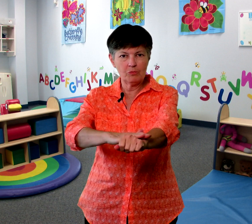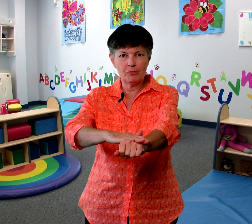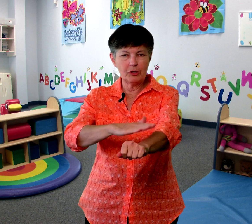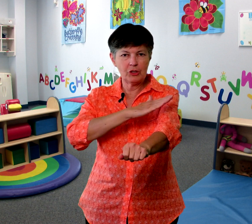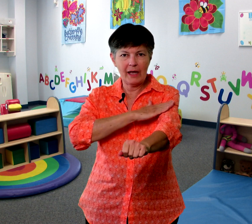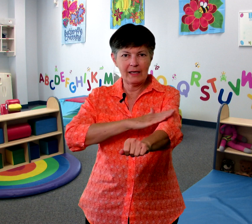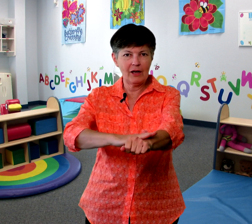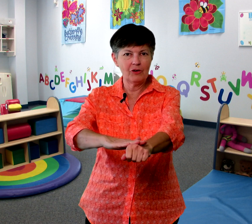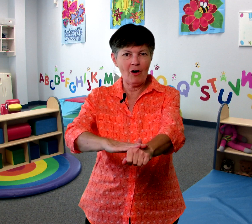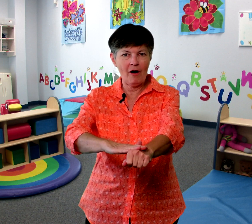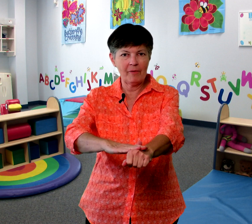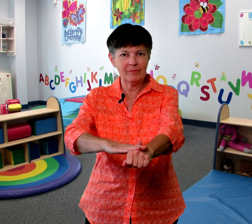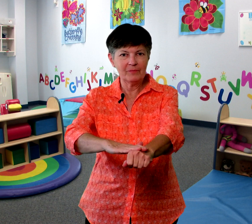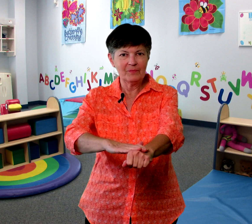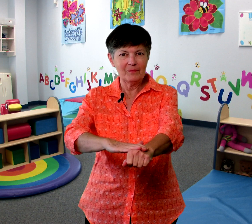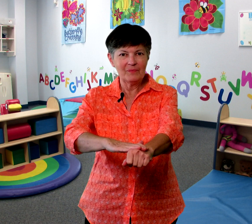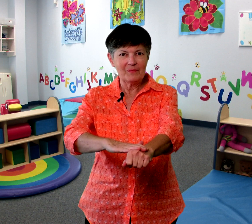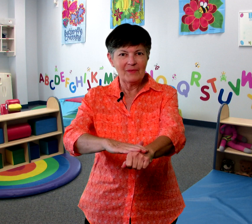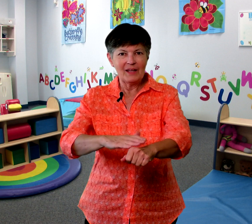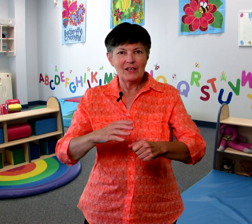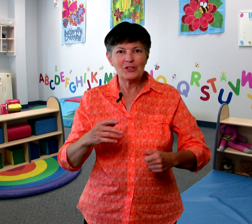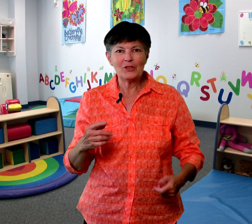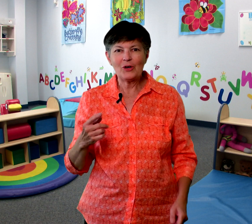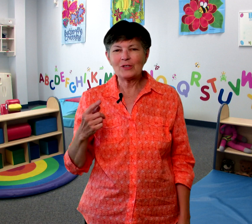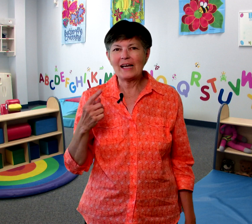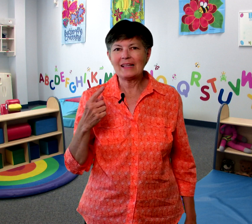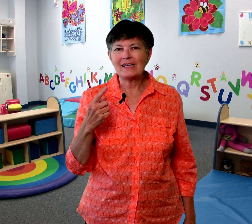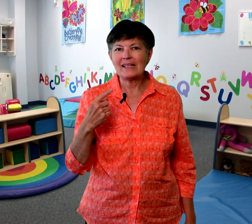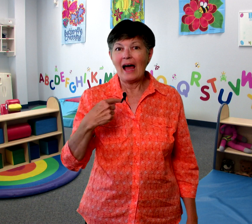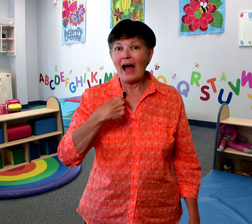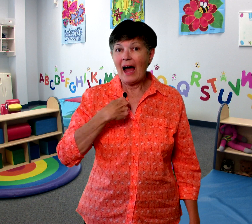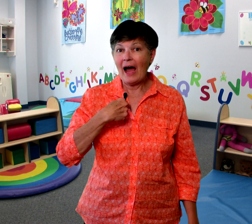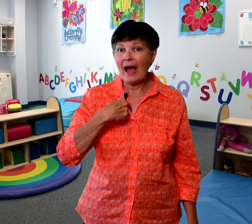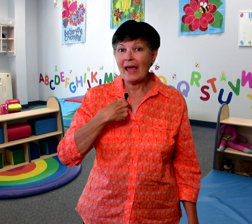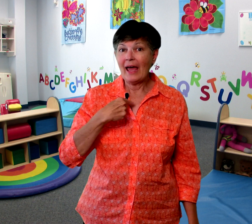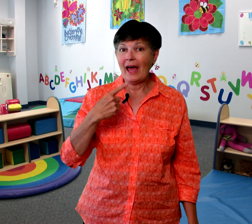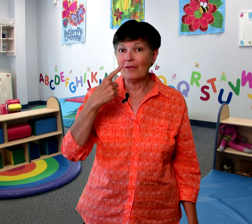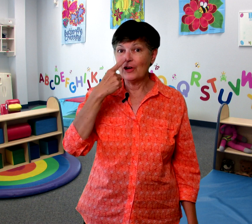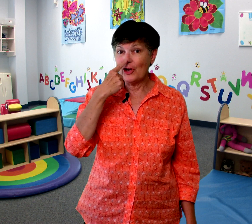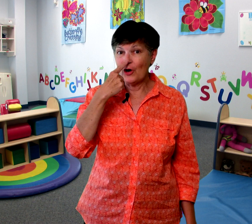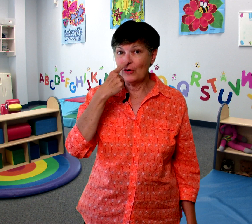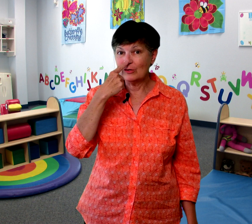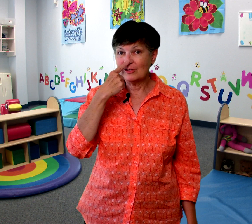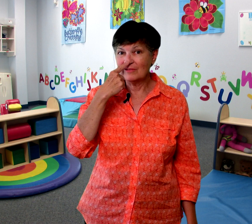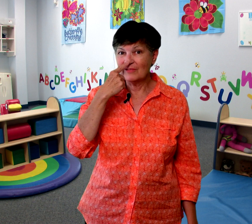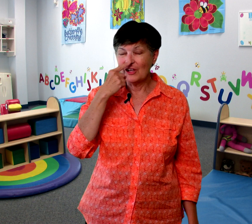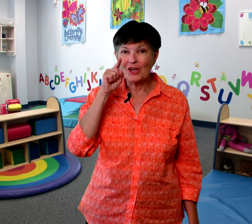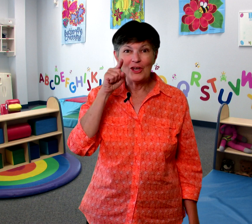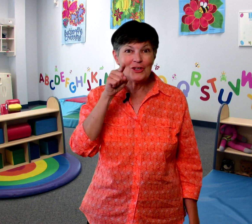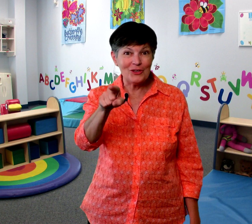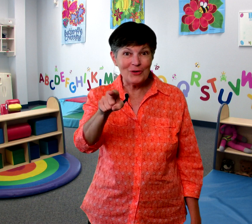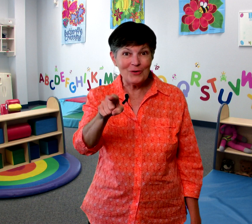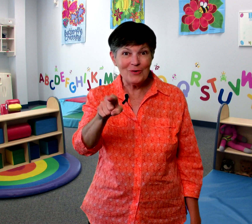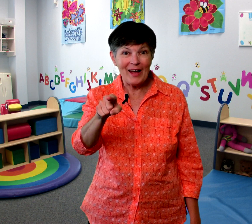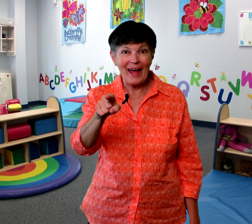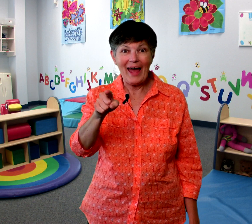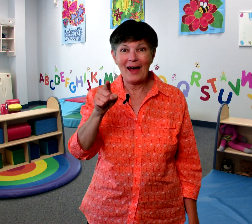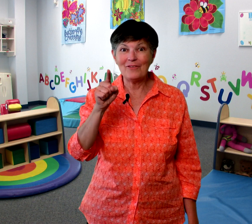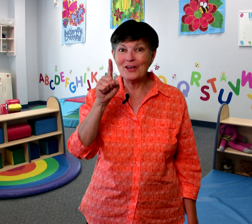put your hand down your arm so it goes like this I have a nose you have a